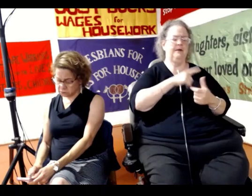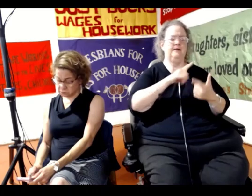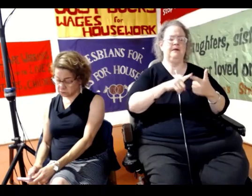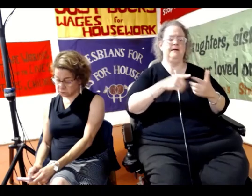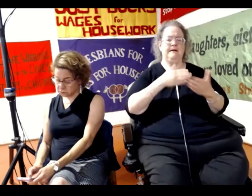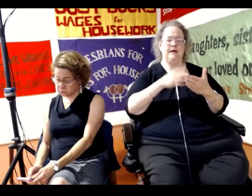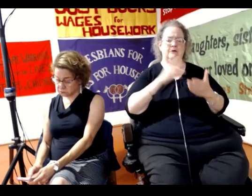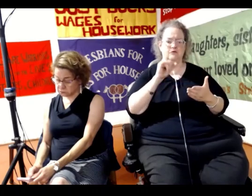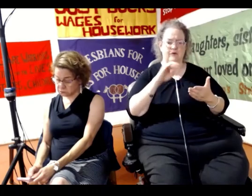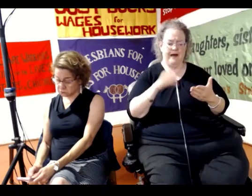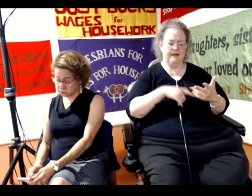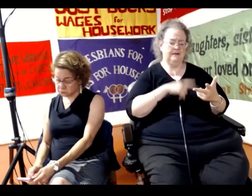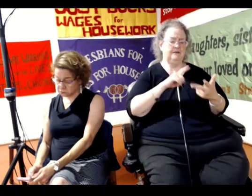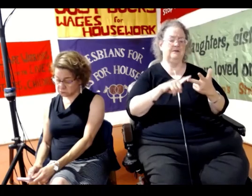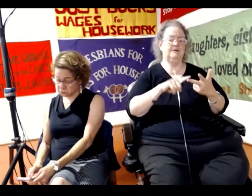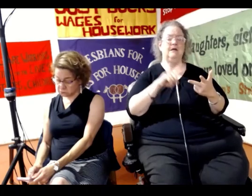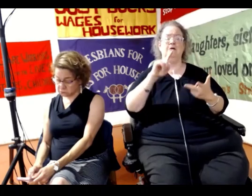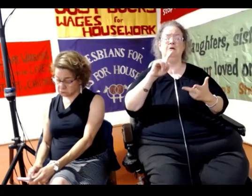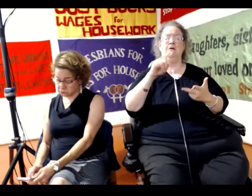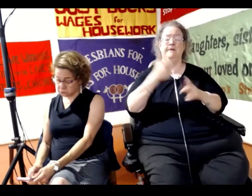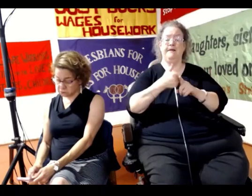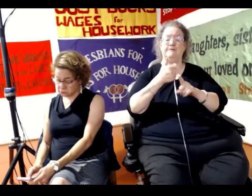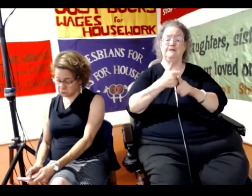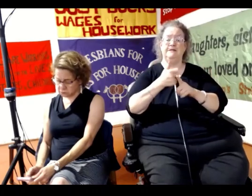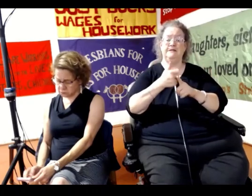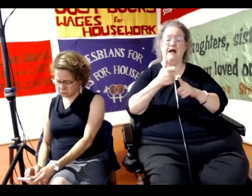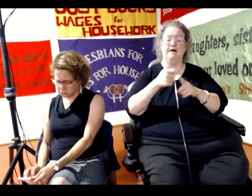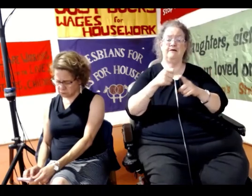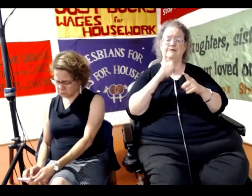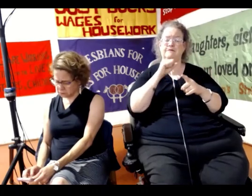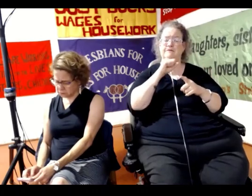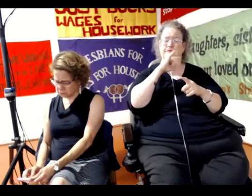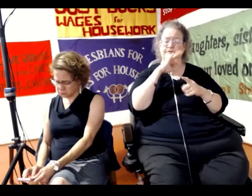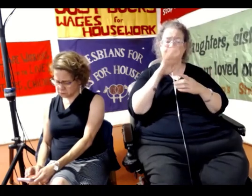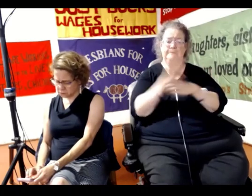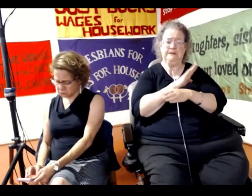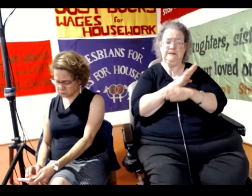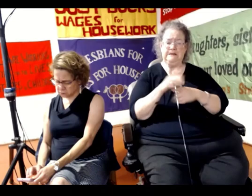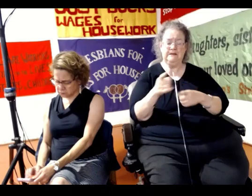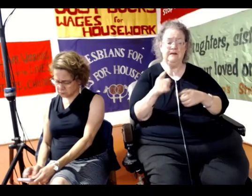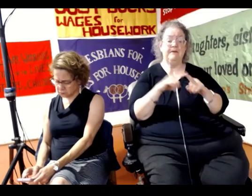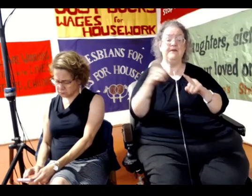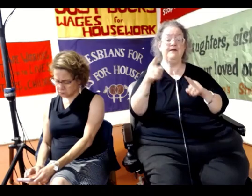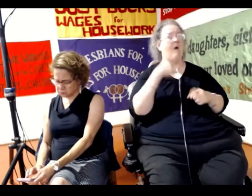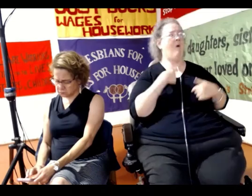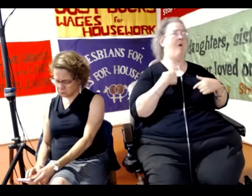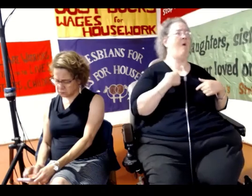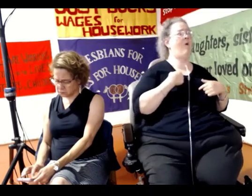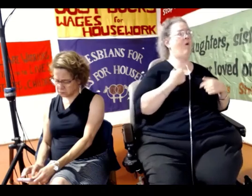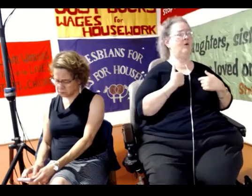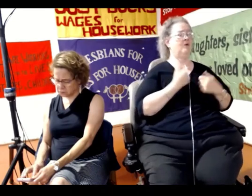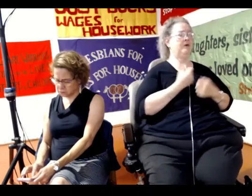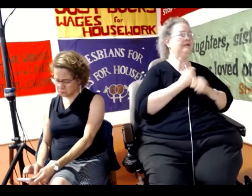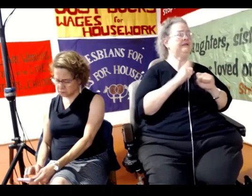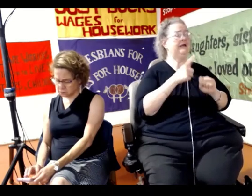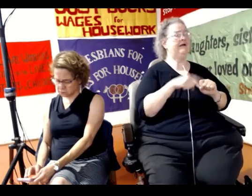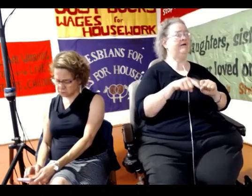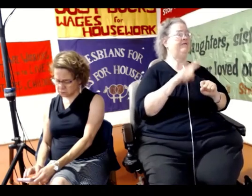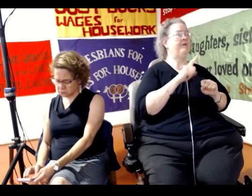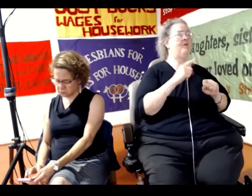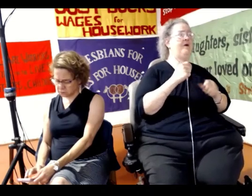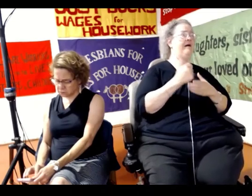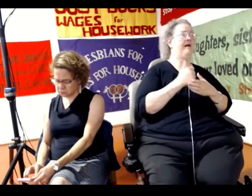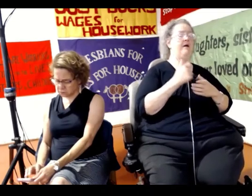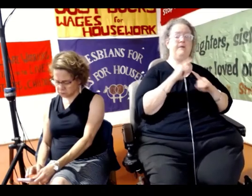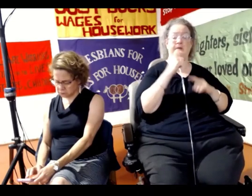still told that when it comes to sex workers, they're our saviors, that they can do welfare visits with our interests